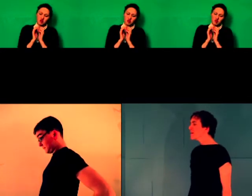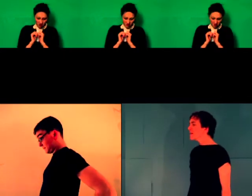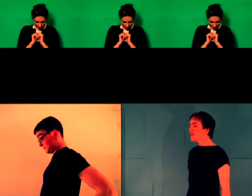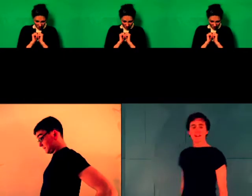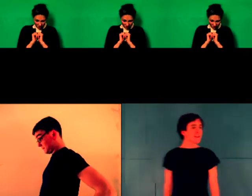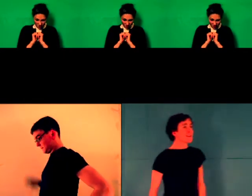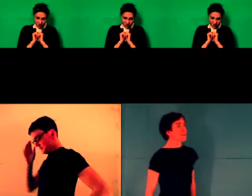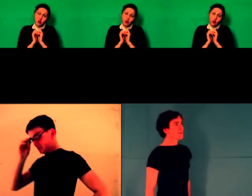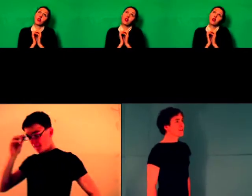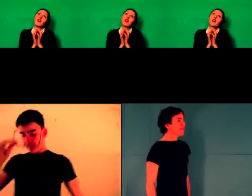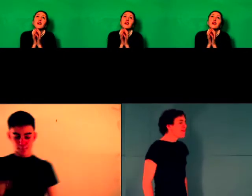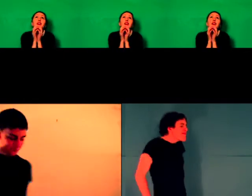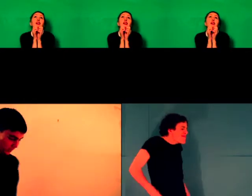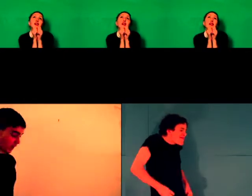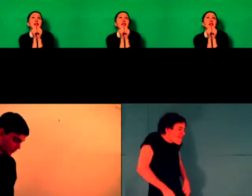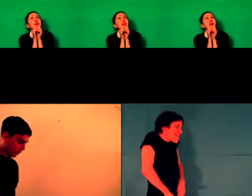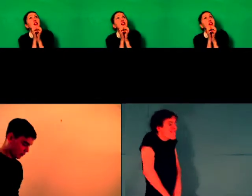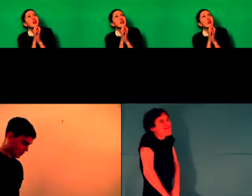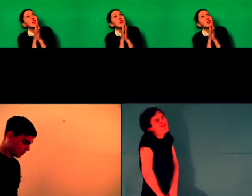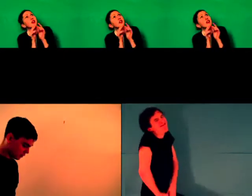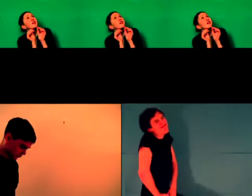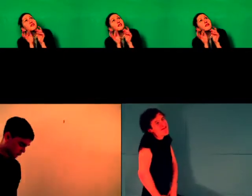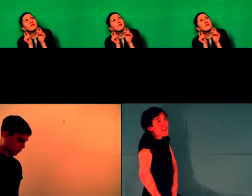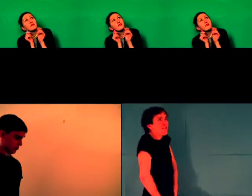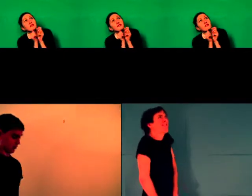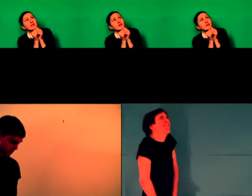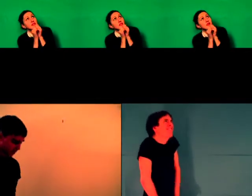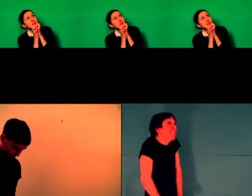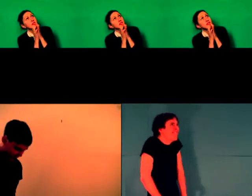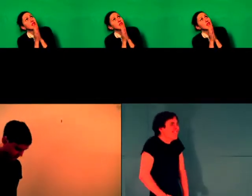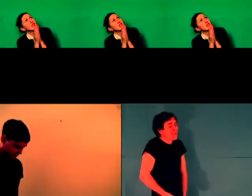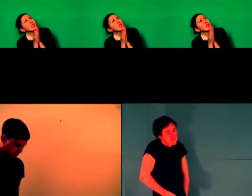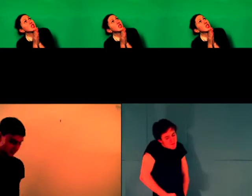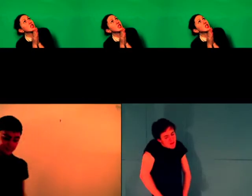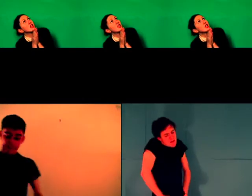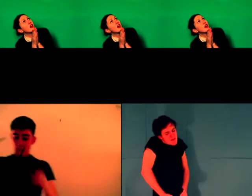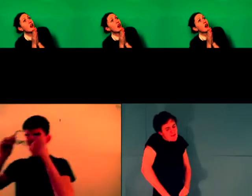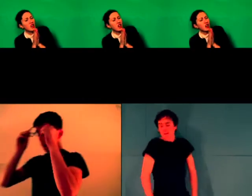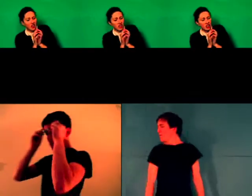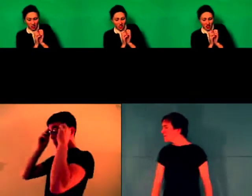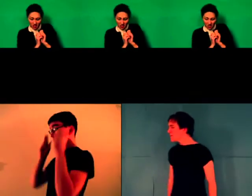Yeah? Well, you know, obviously I'm not good enough to go to university.